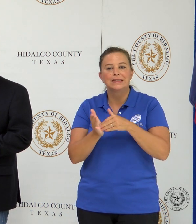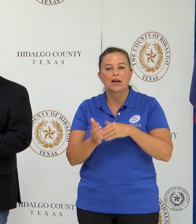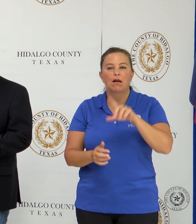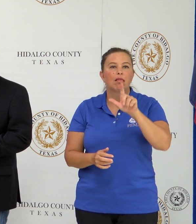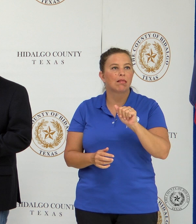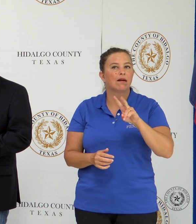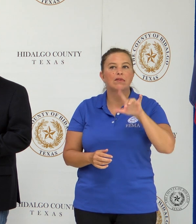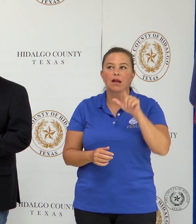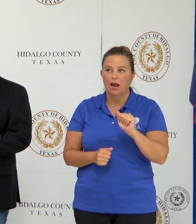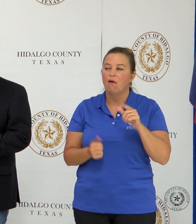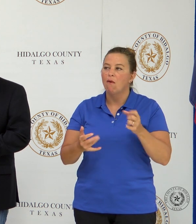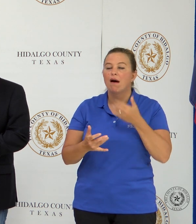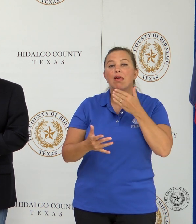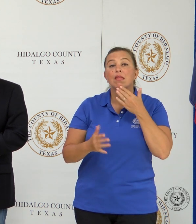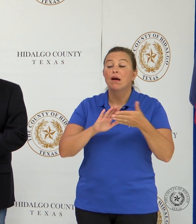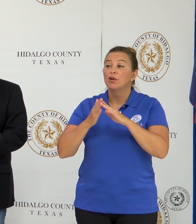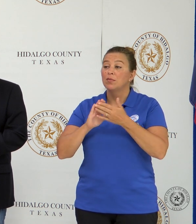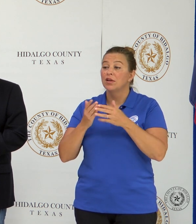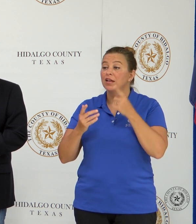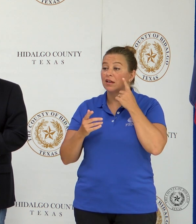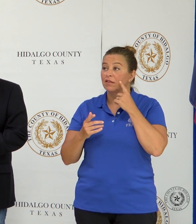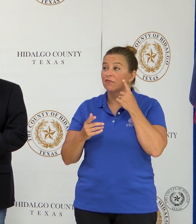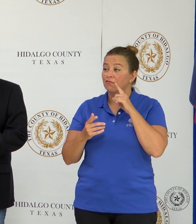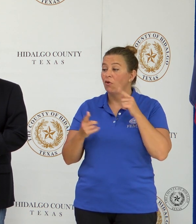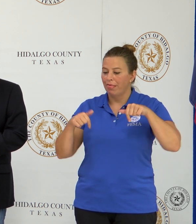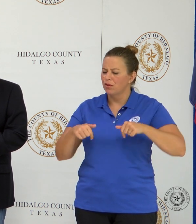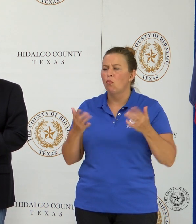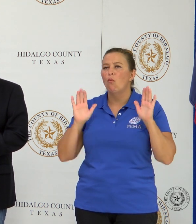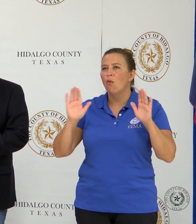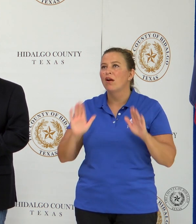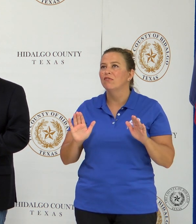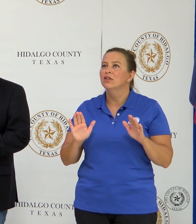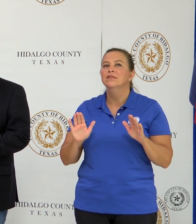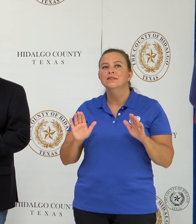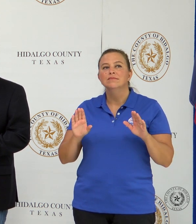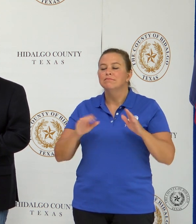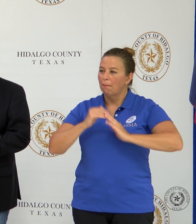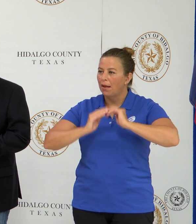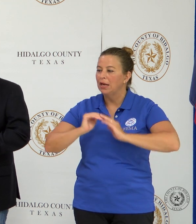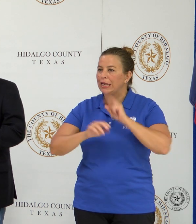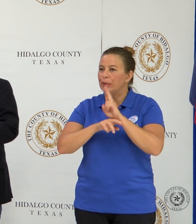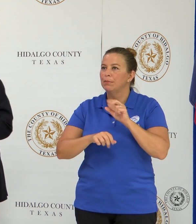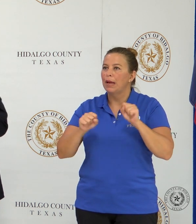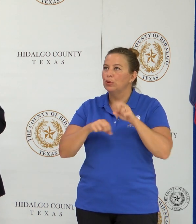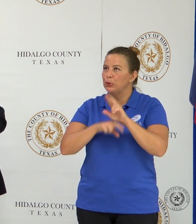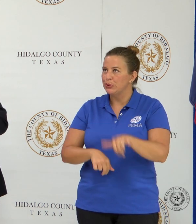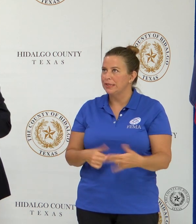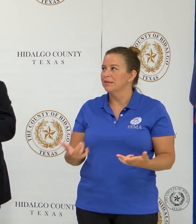and we want to thank the community of La Villa for this wonderful facility and for the use of this facility. Thank you.